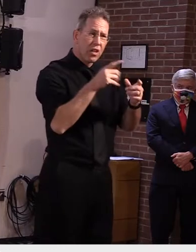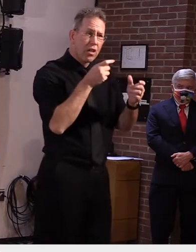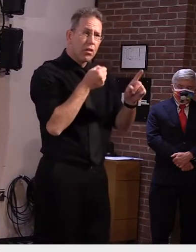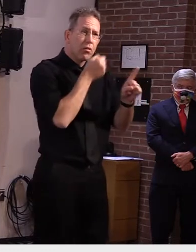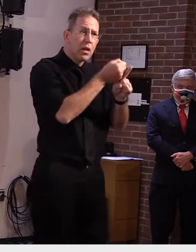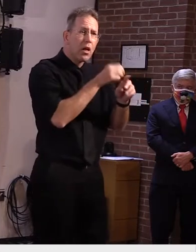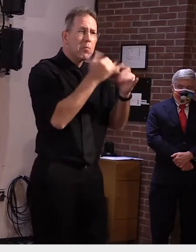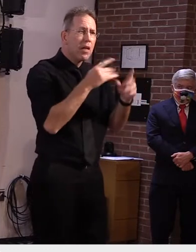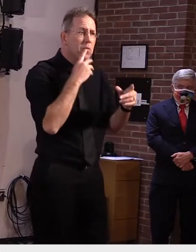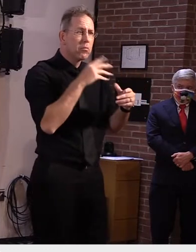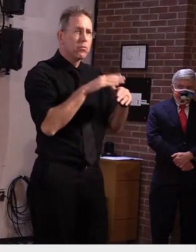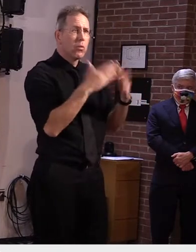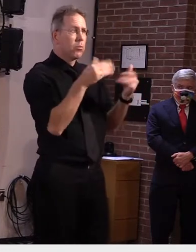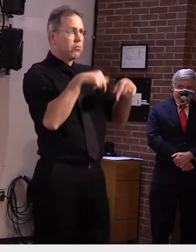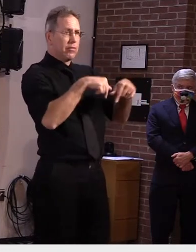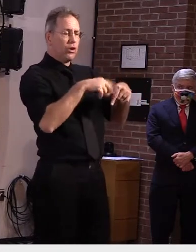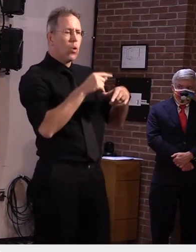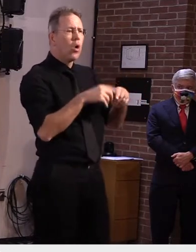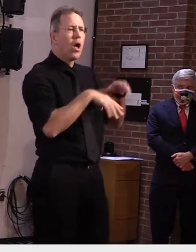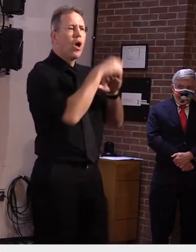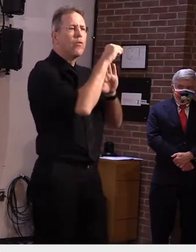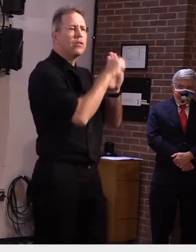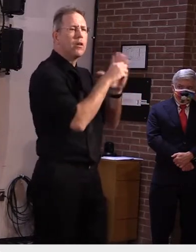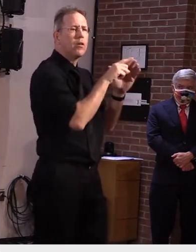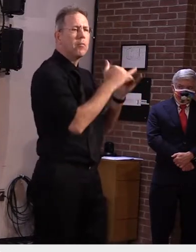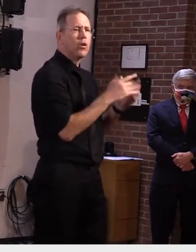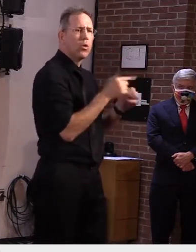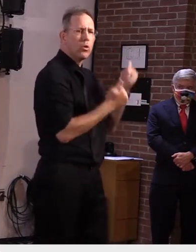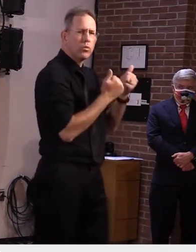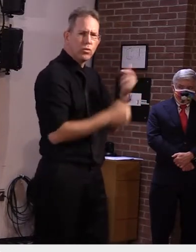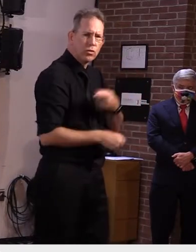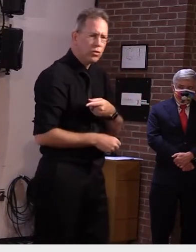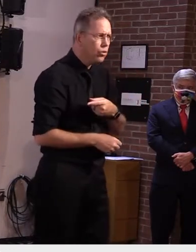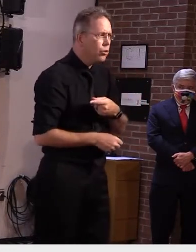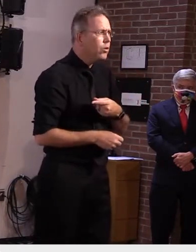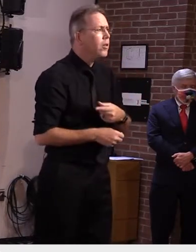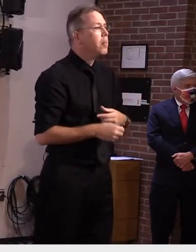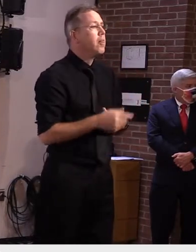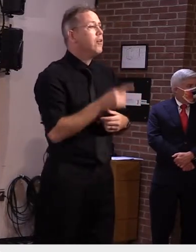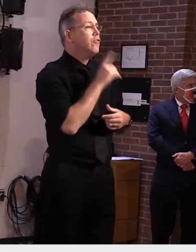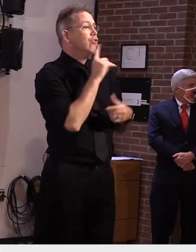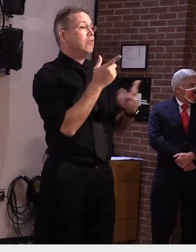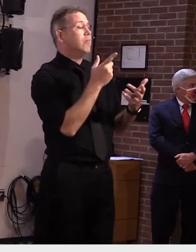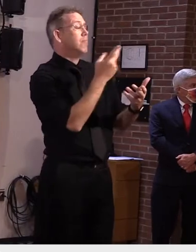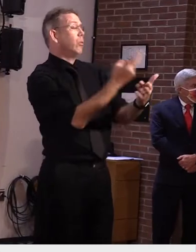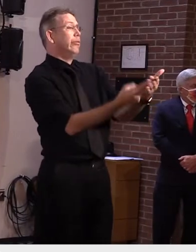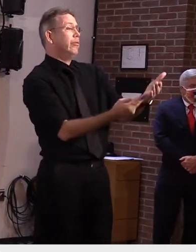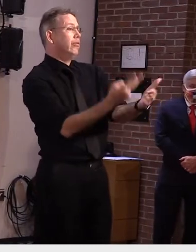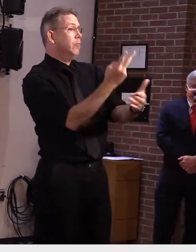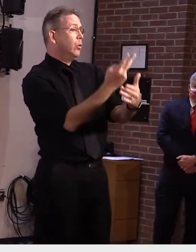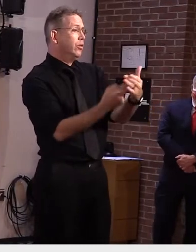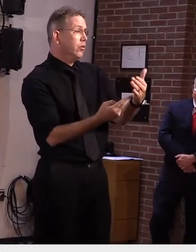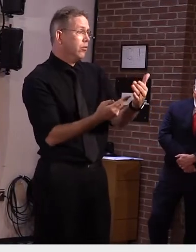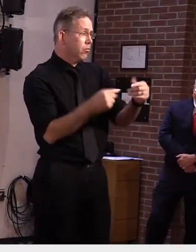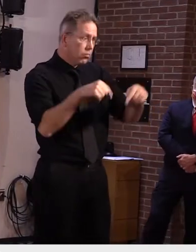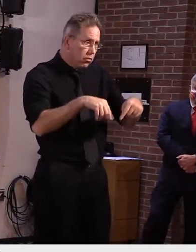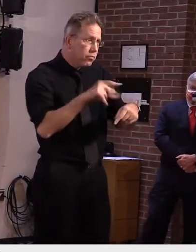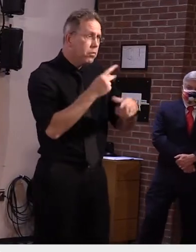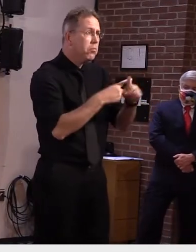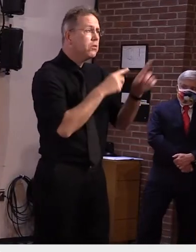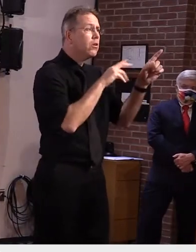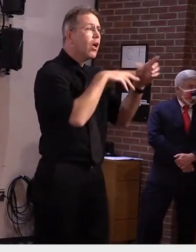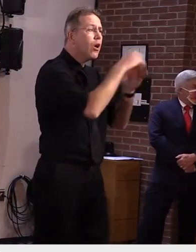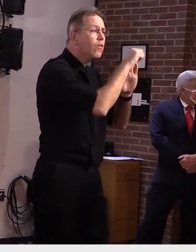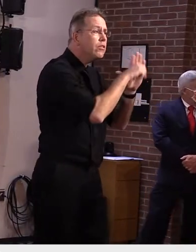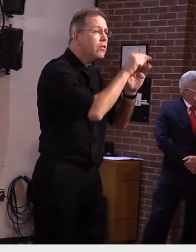naturally with them closing their facilities in New Hampshire, this will impact some in Vermont who have have already